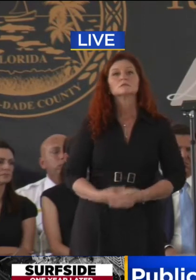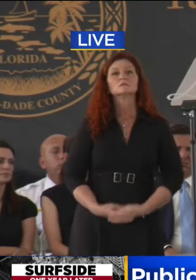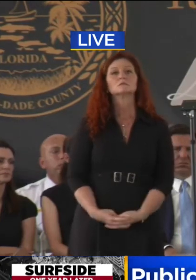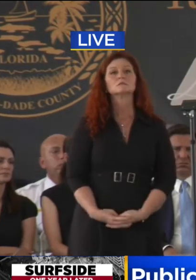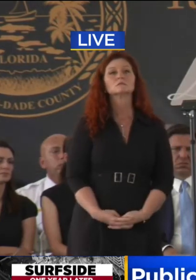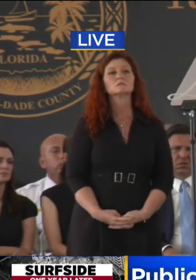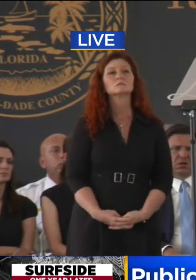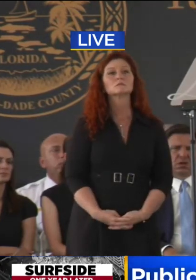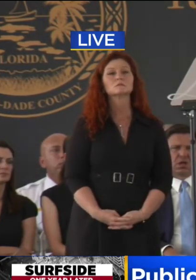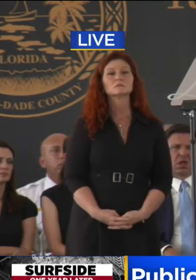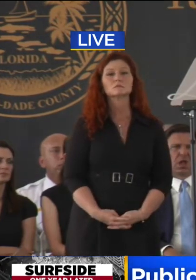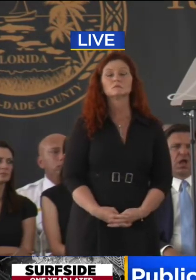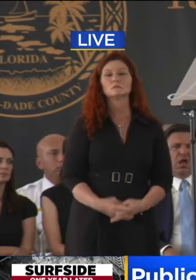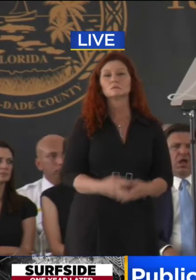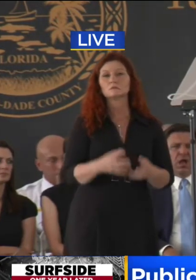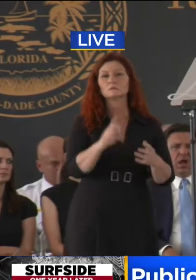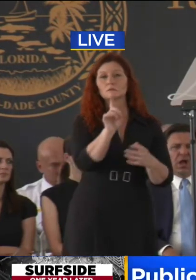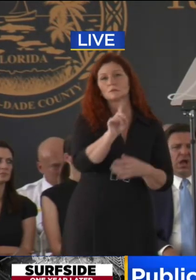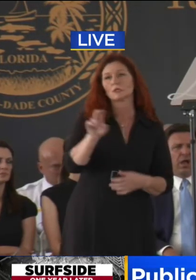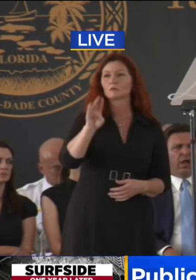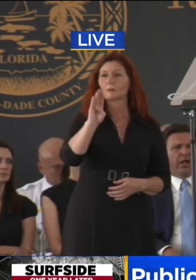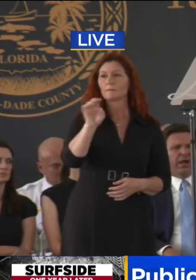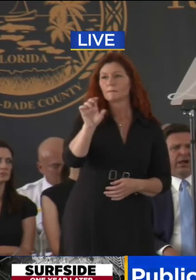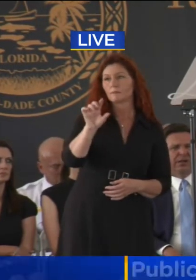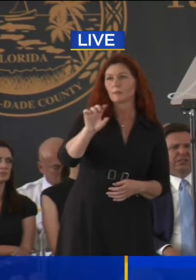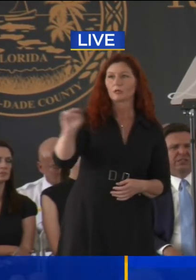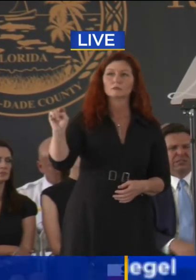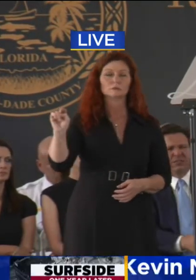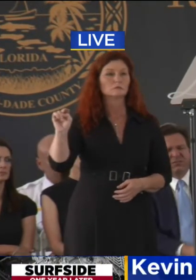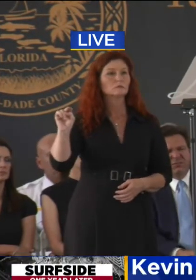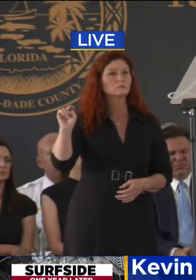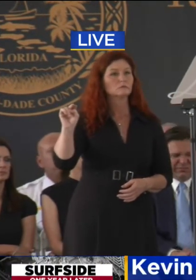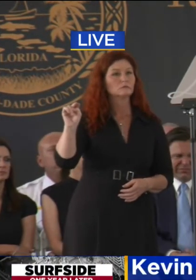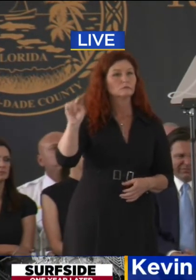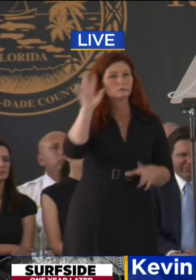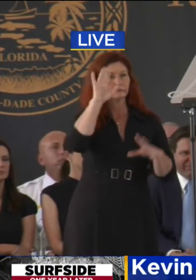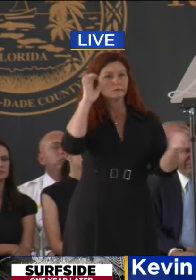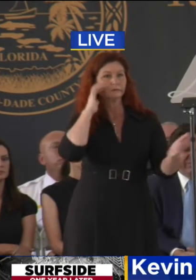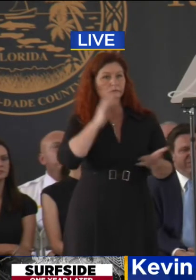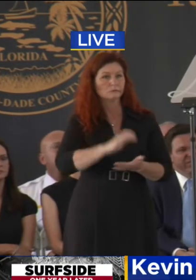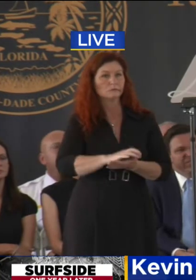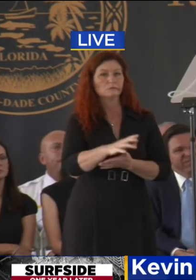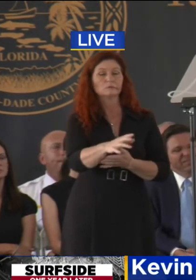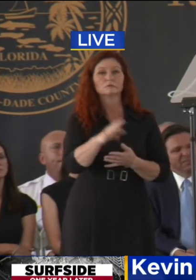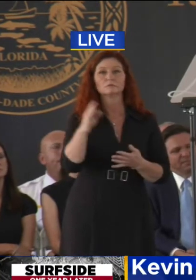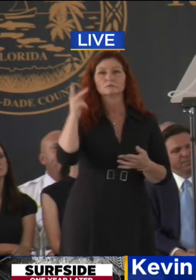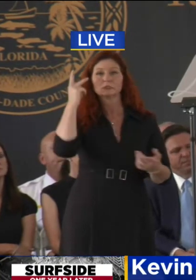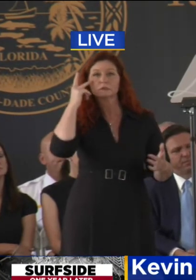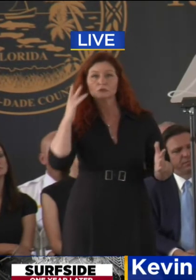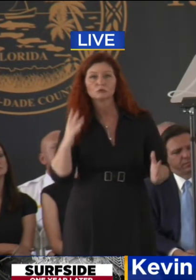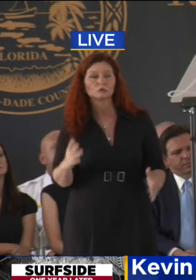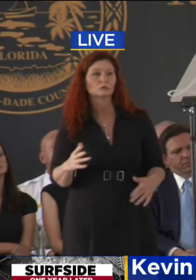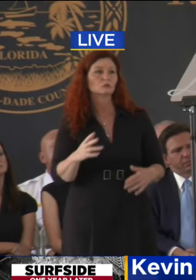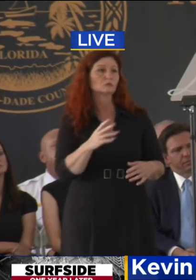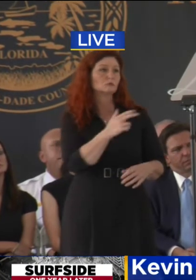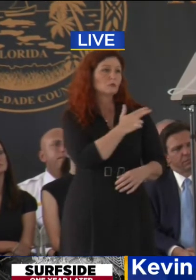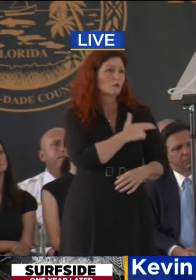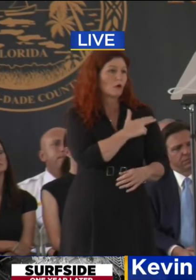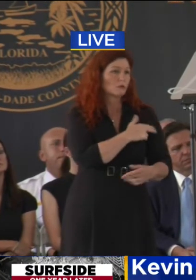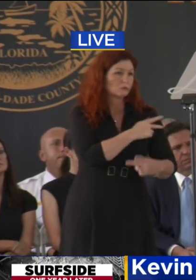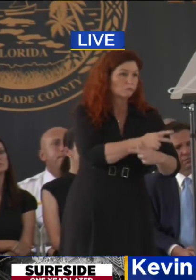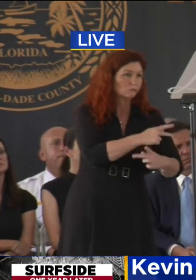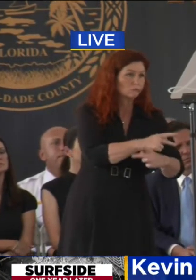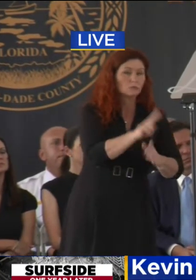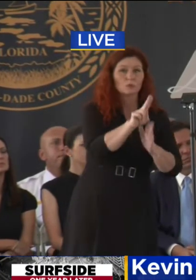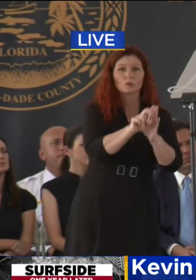Dr. Biden, elected officials, pre-hospital care providers, the United States Search